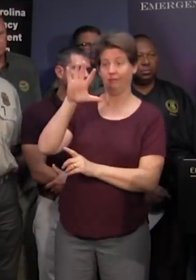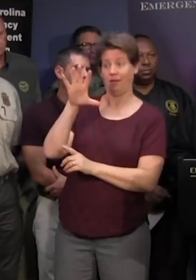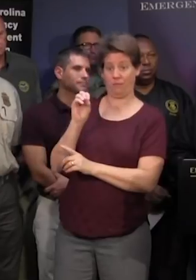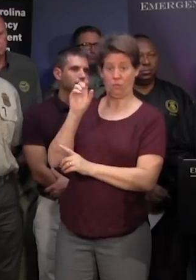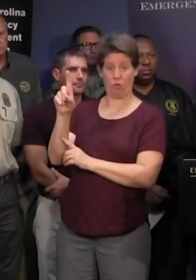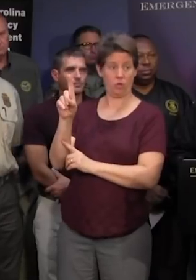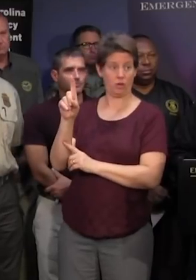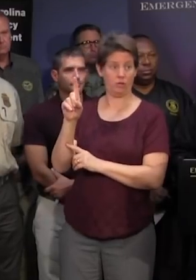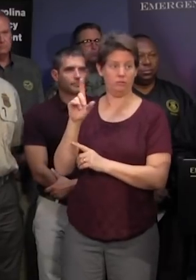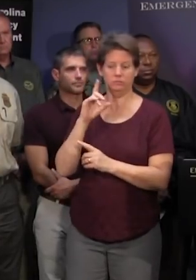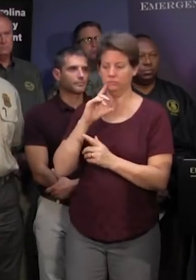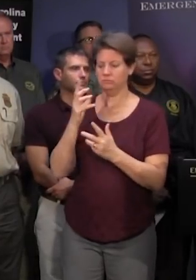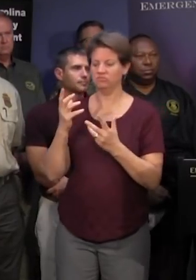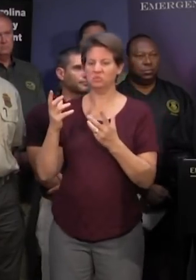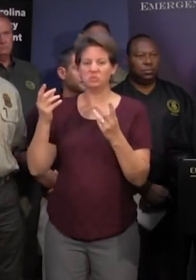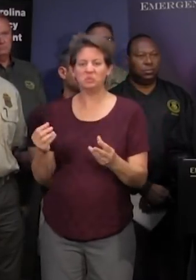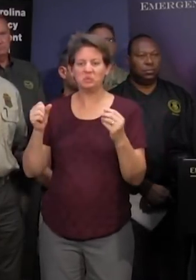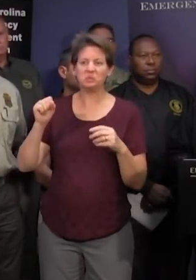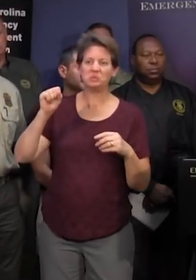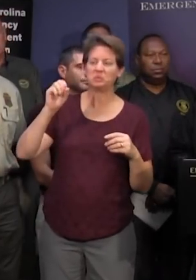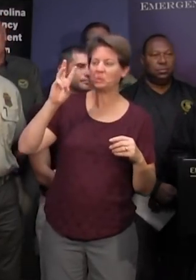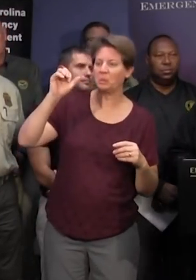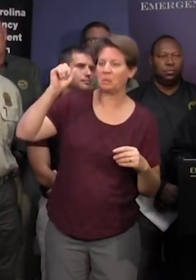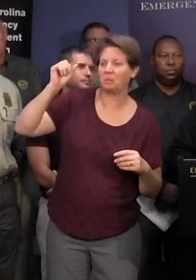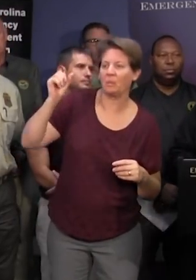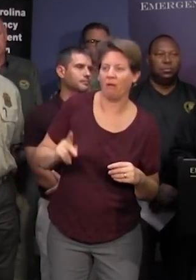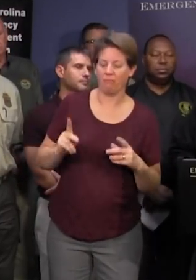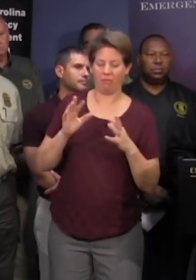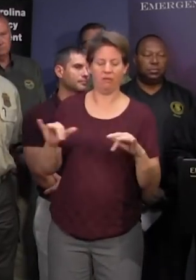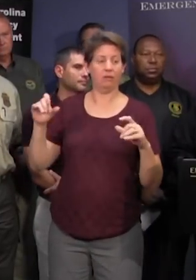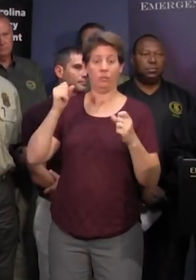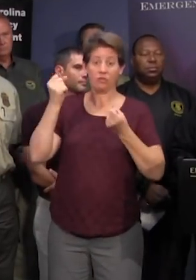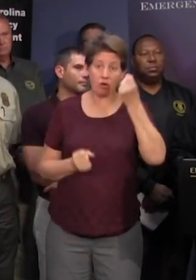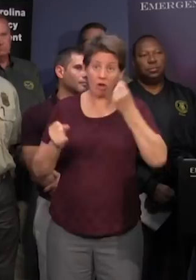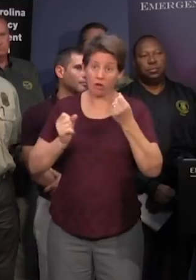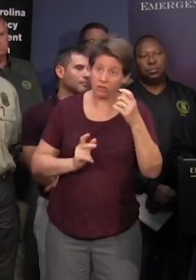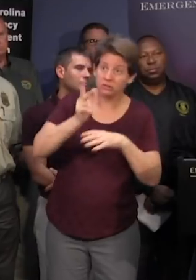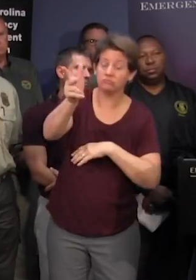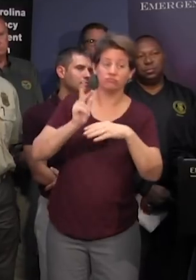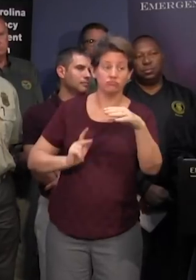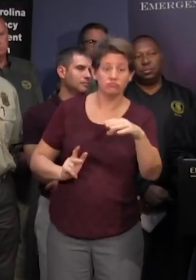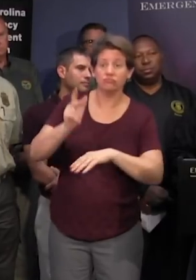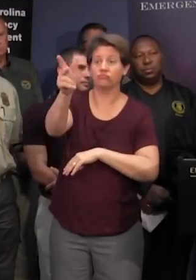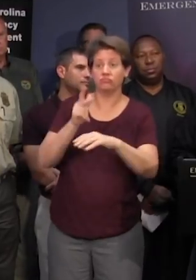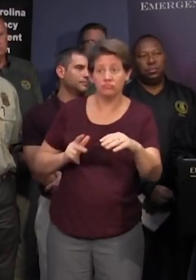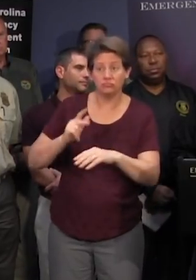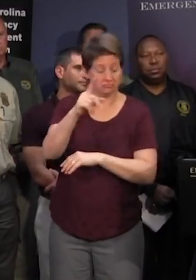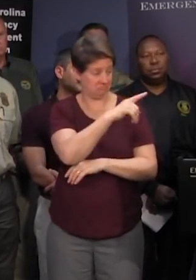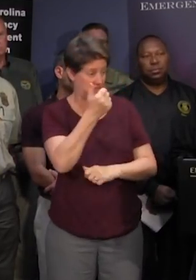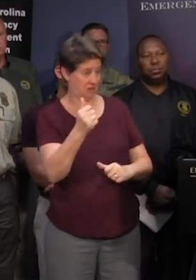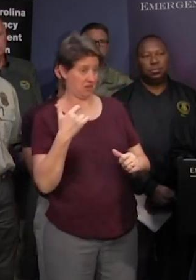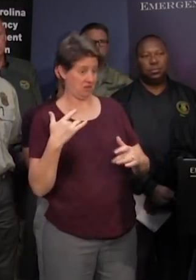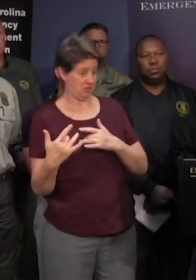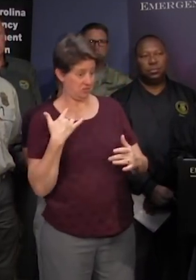over kind of marsy swampy ground with all this water damage and with all these cars going over it um you know is there concern about